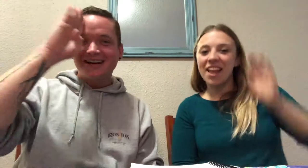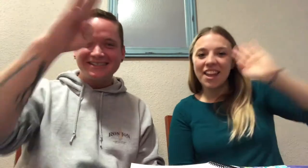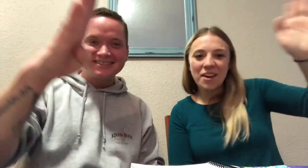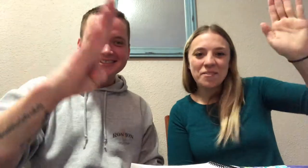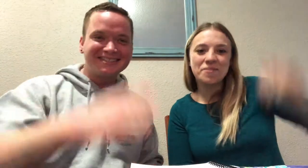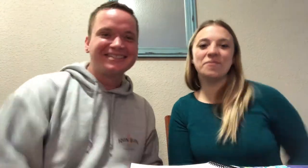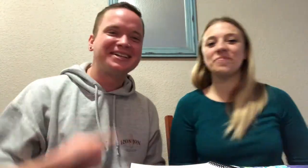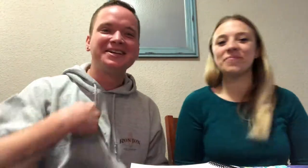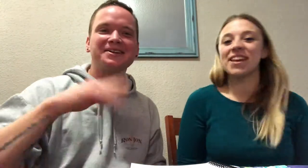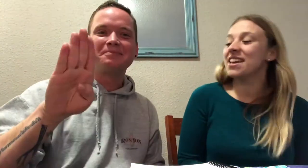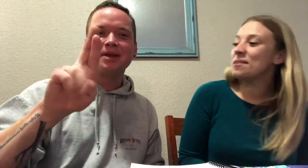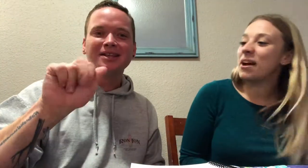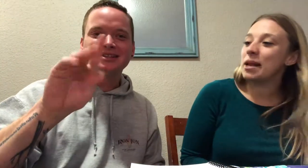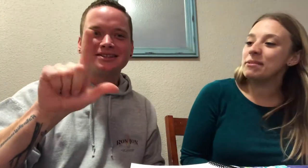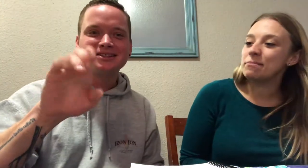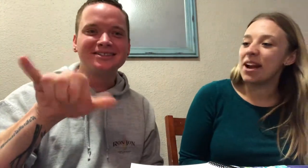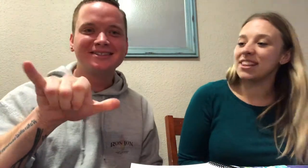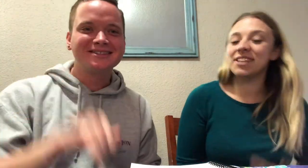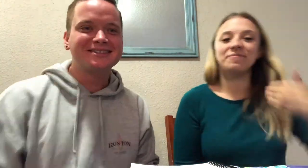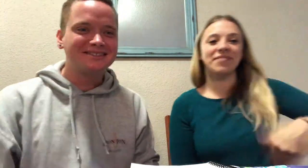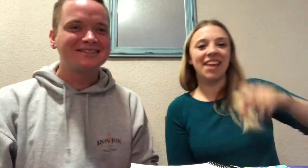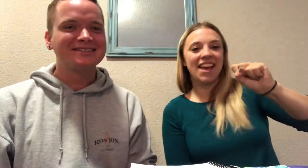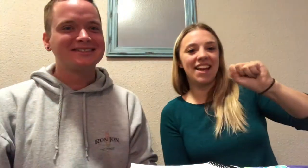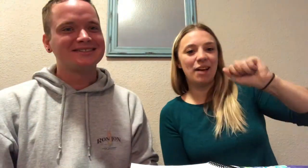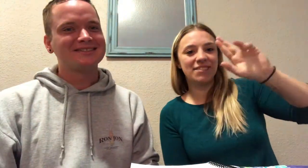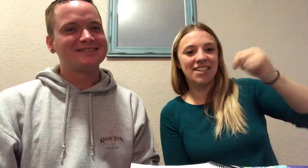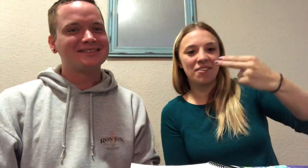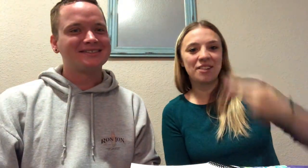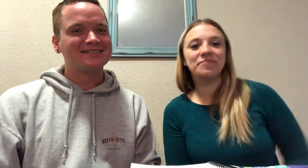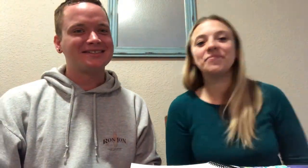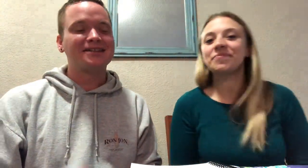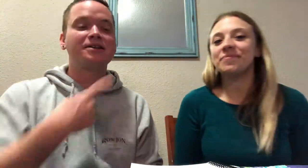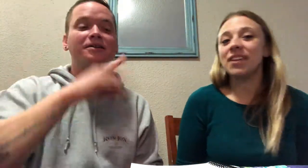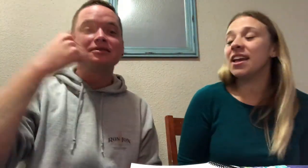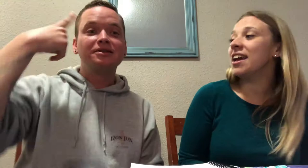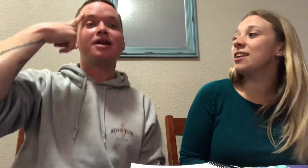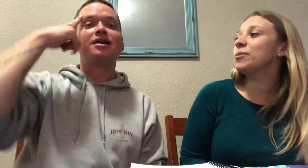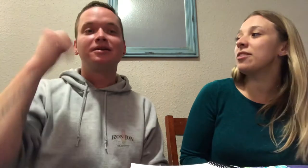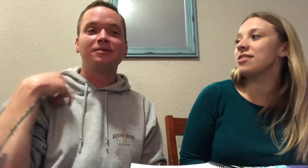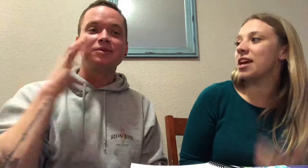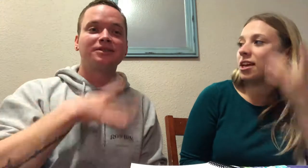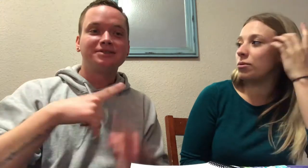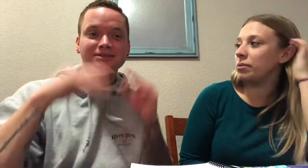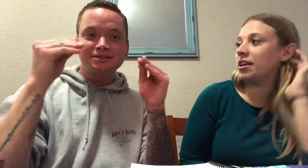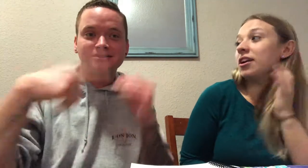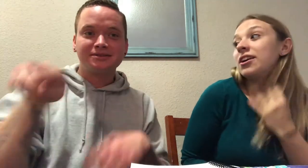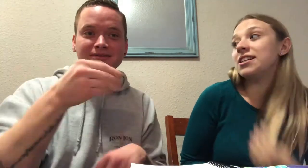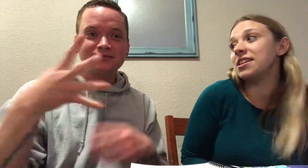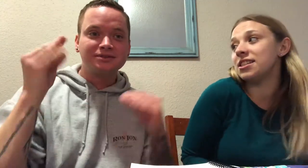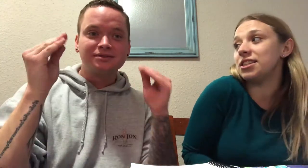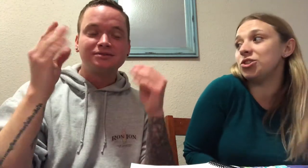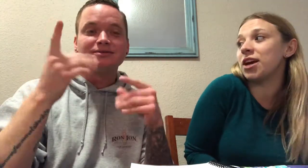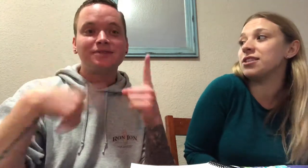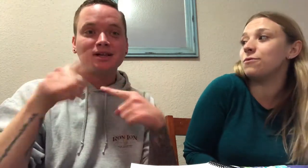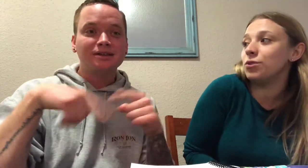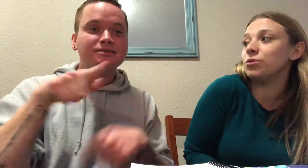Hello! My name is Bradley and I'm Sarah and we thought that it would be a good idea to teach you guys a few